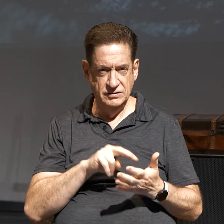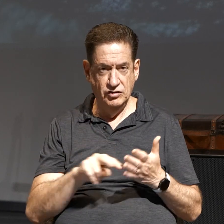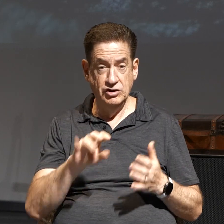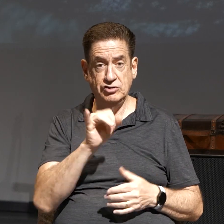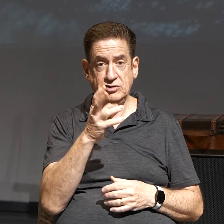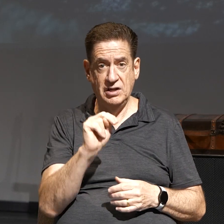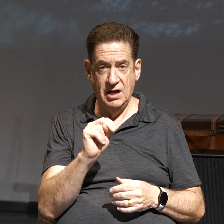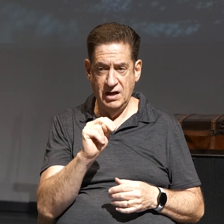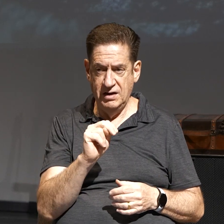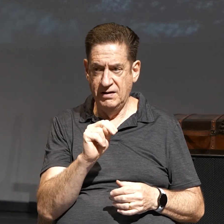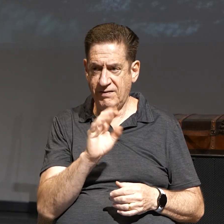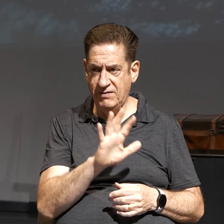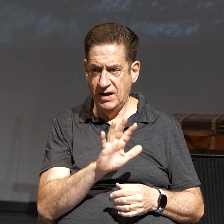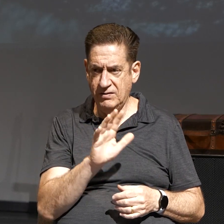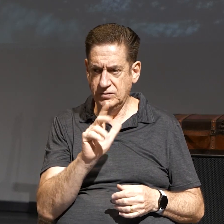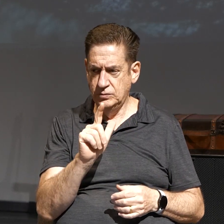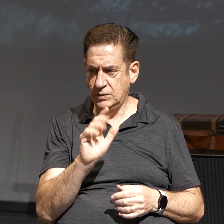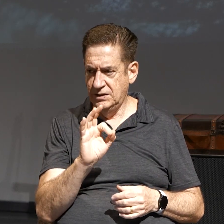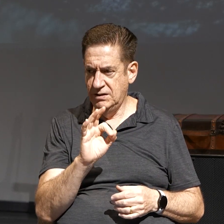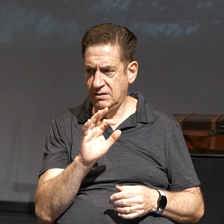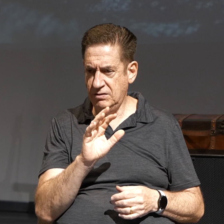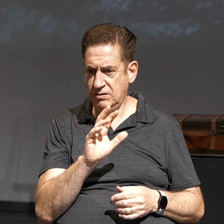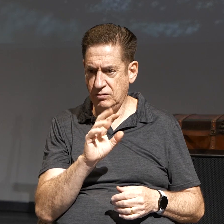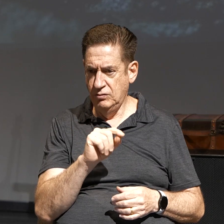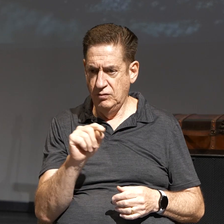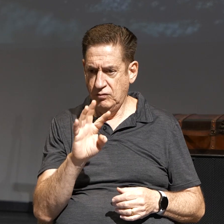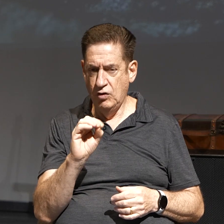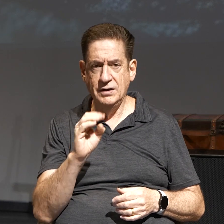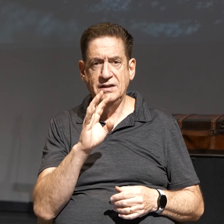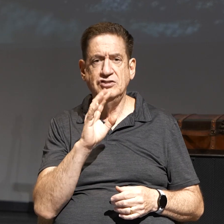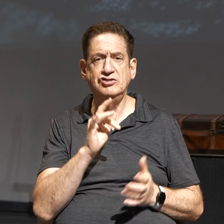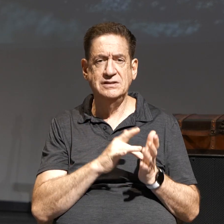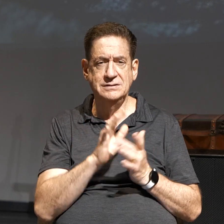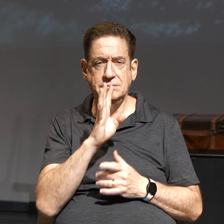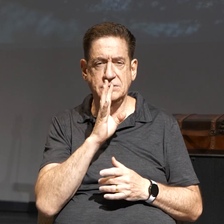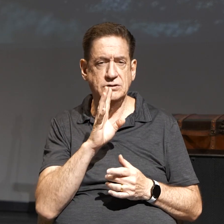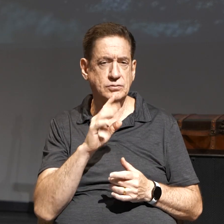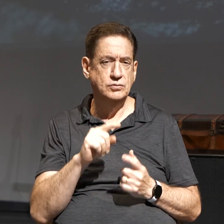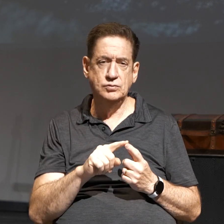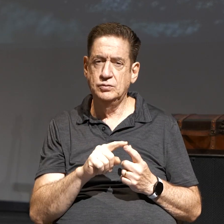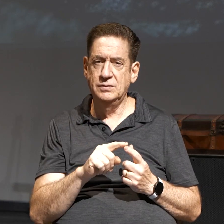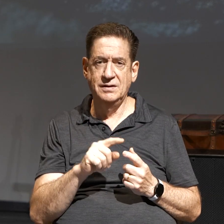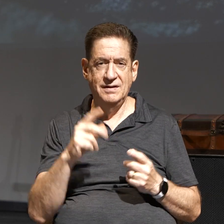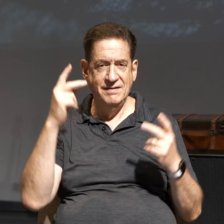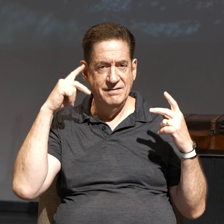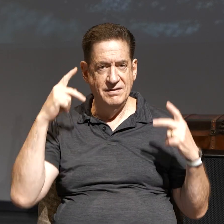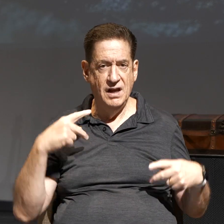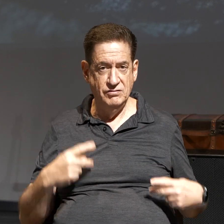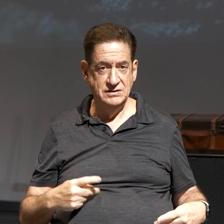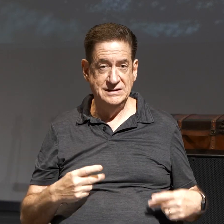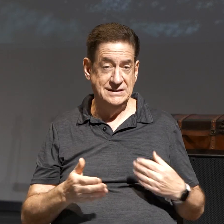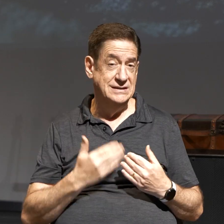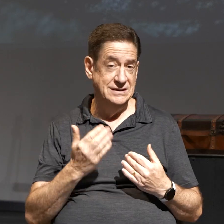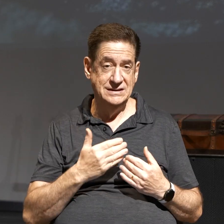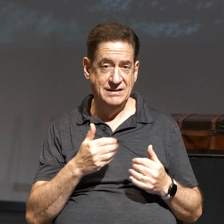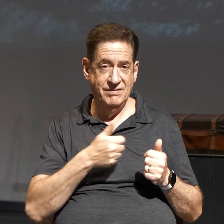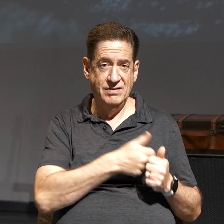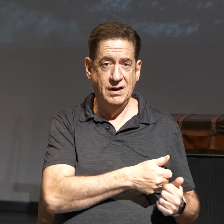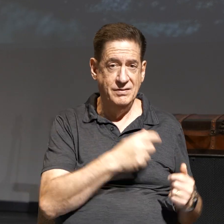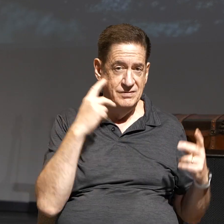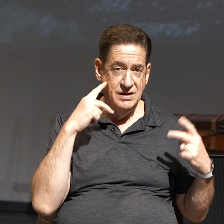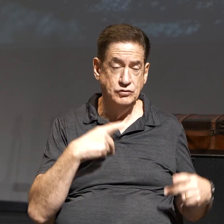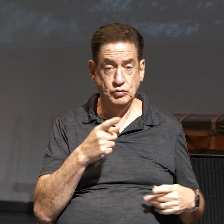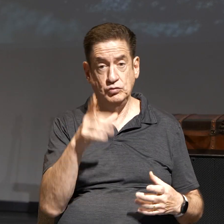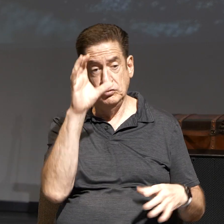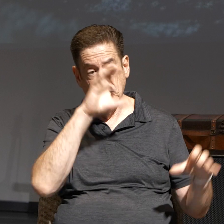John 5, 39 through 40. This is Jesus speaking to the Pharisees. And it's so easy to fall prey to what the Pharisees are doing. You search the